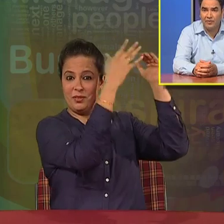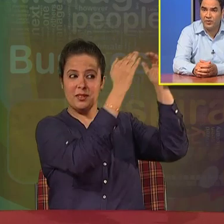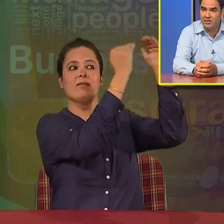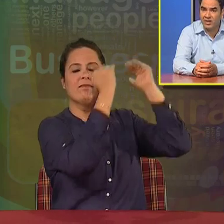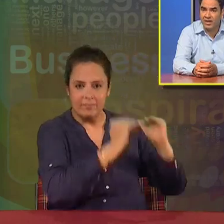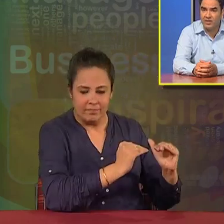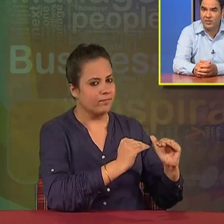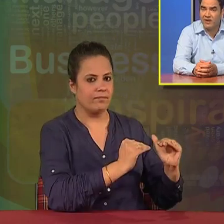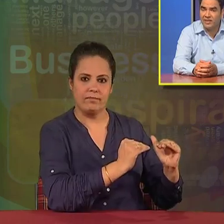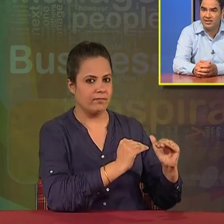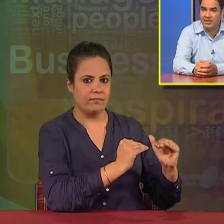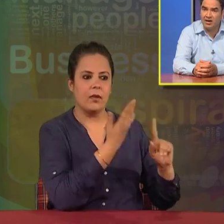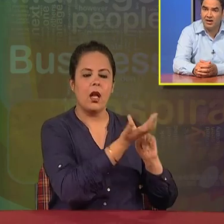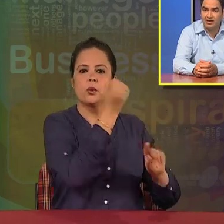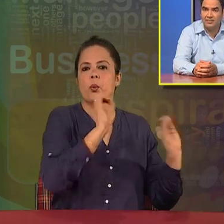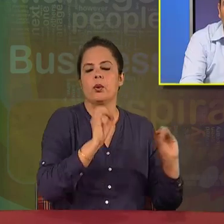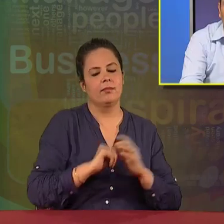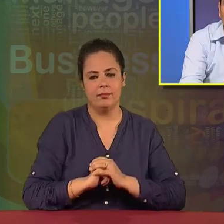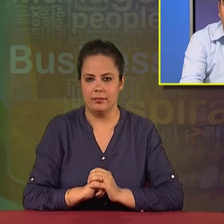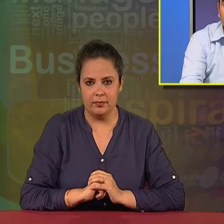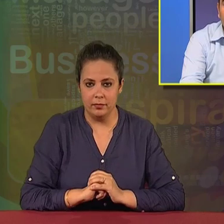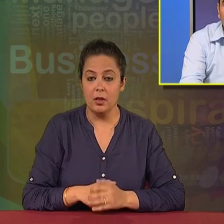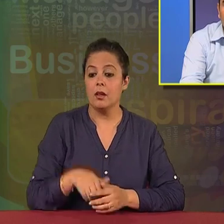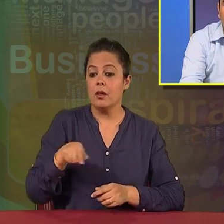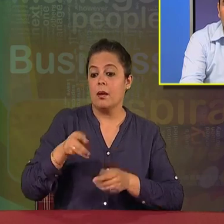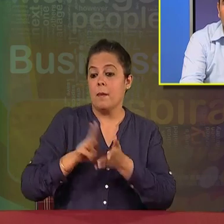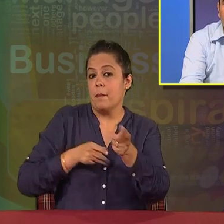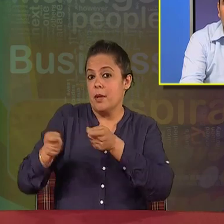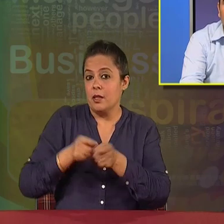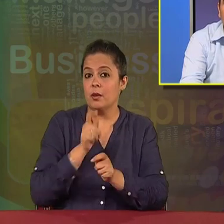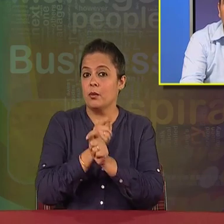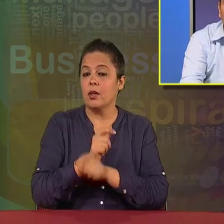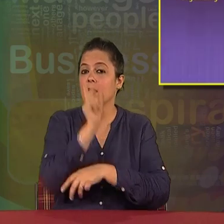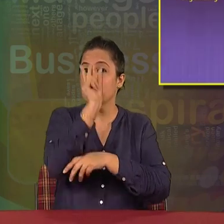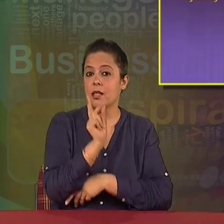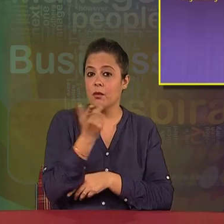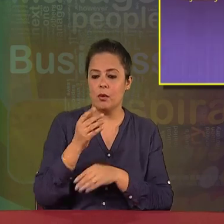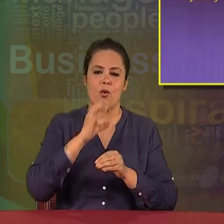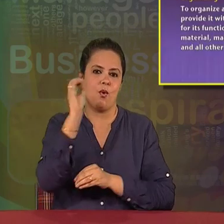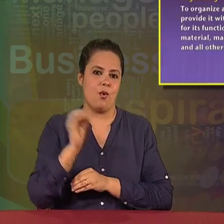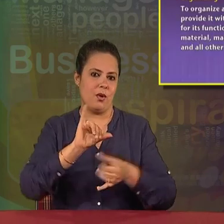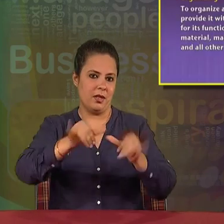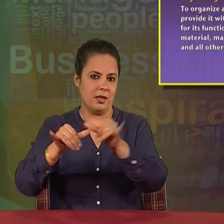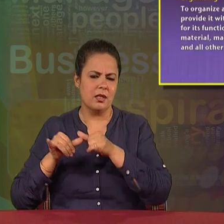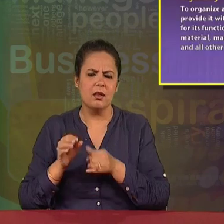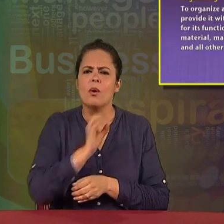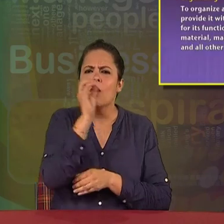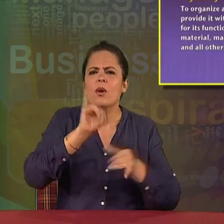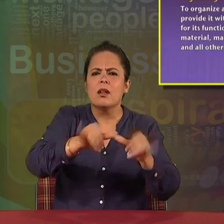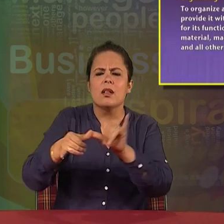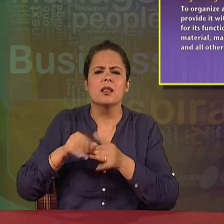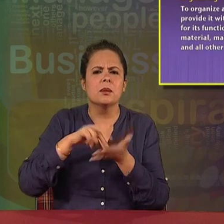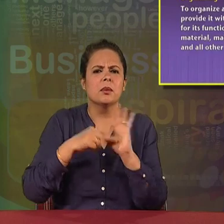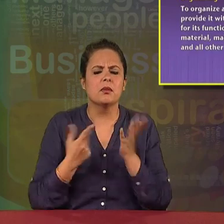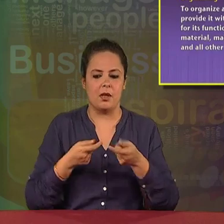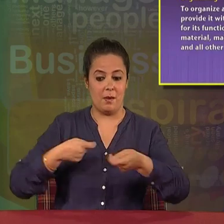end up with the target which we have set in earlier. The second function of management is organizing. To organize a